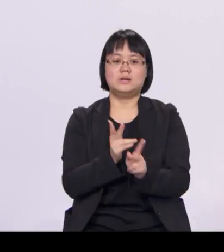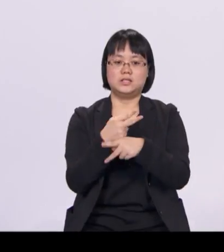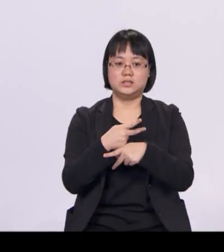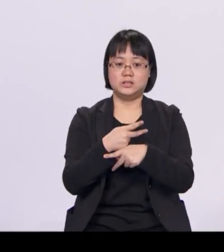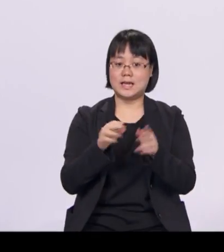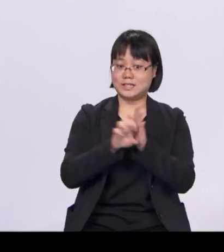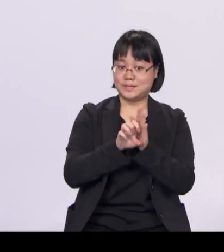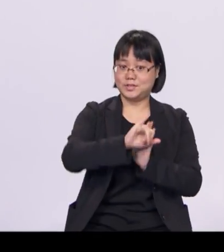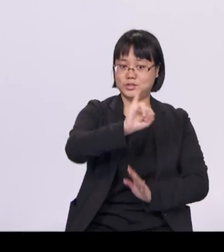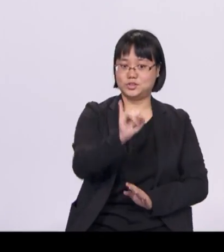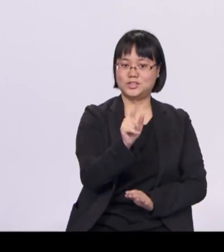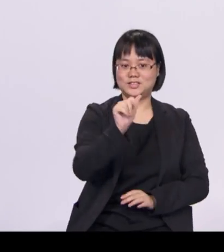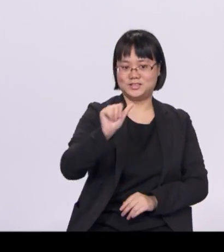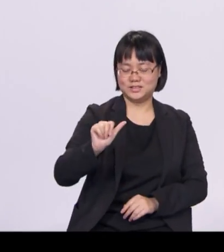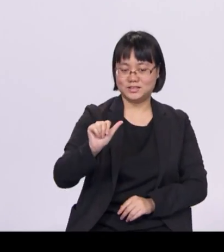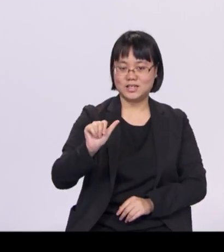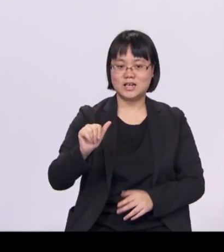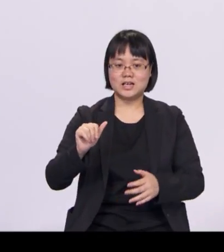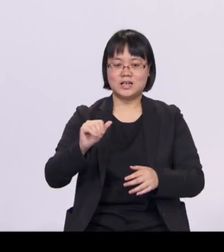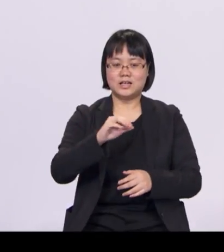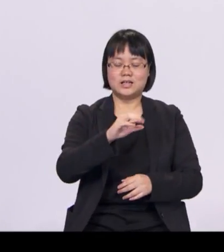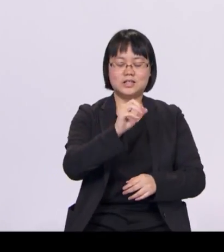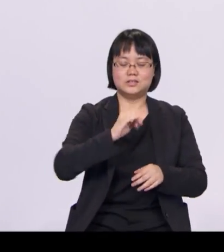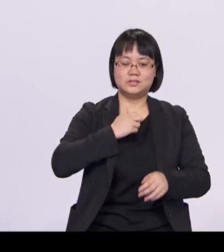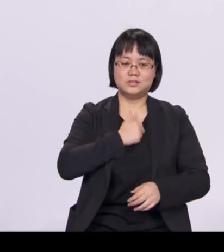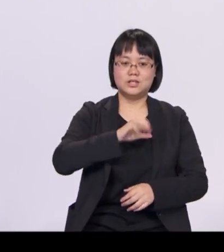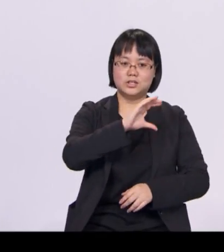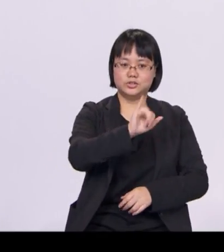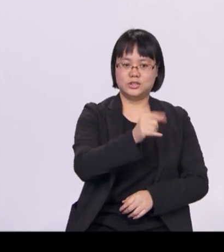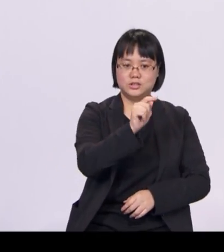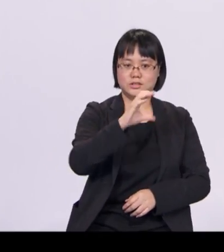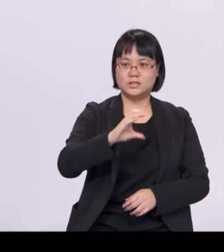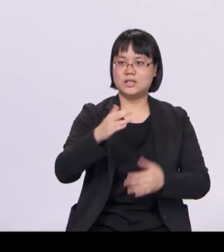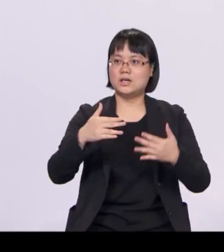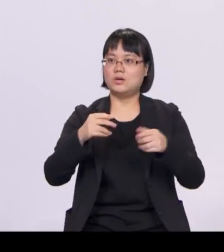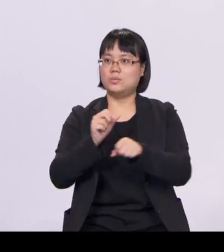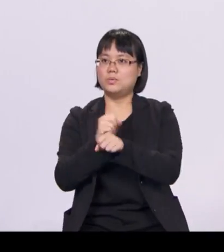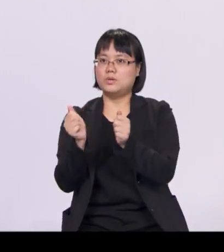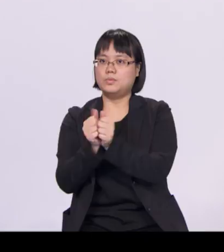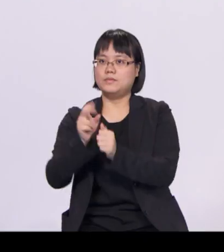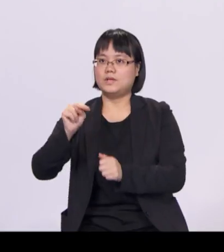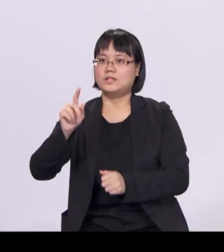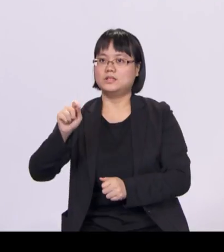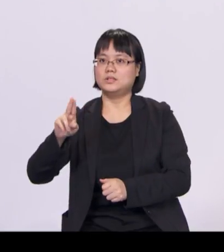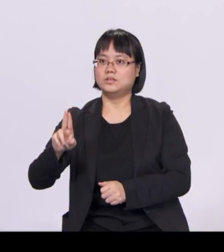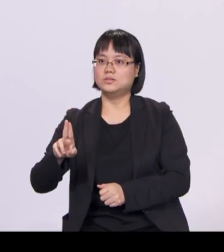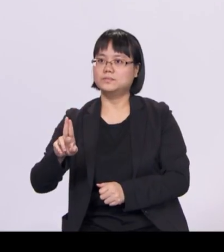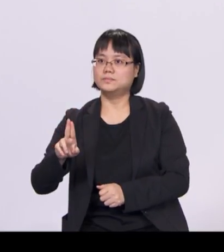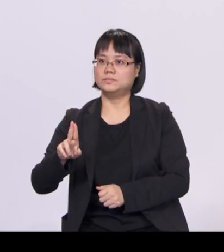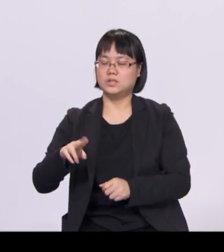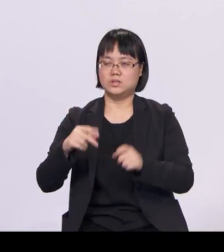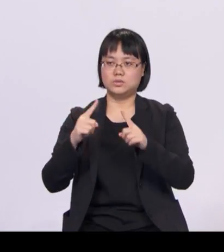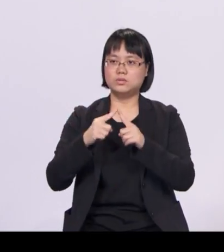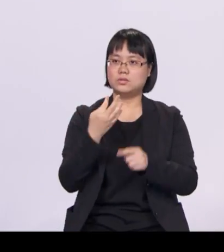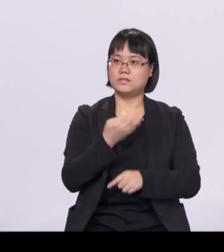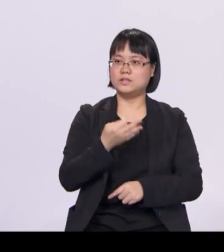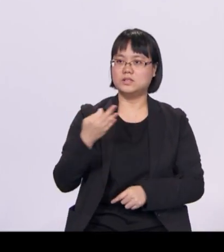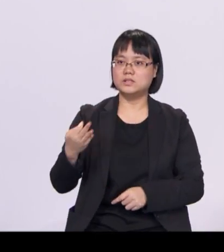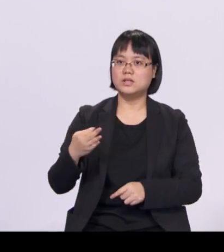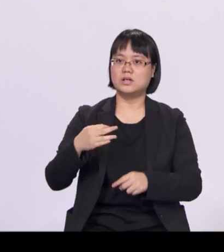instance, has co-developed a robot with the Nanyang Technological University to facilitate building inspection works,